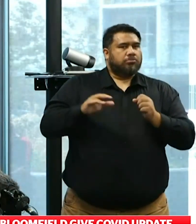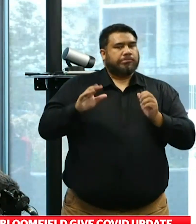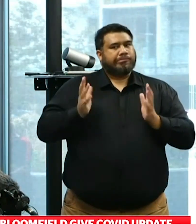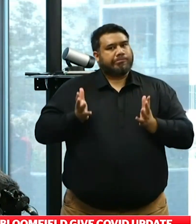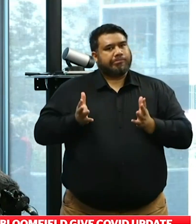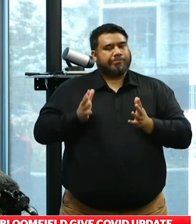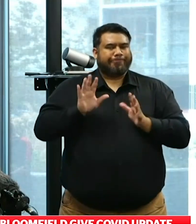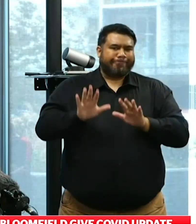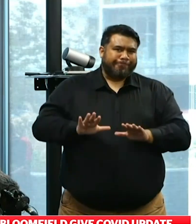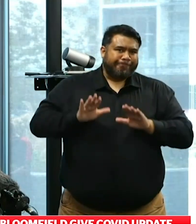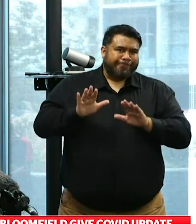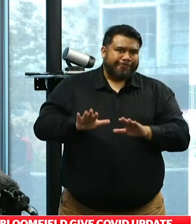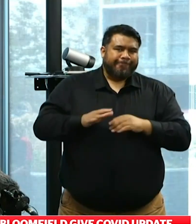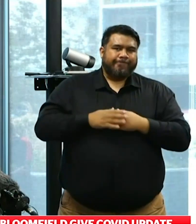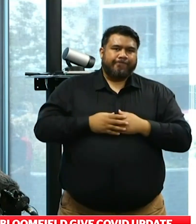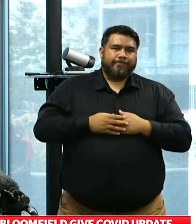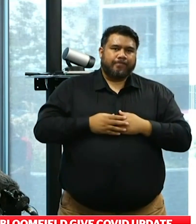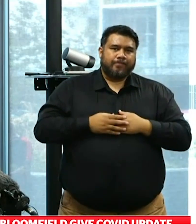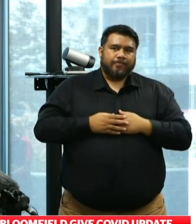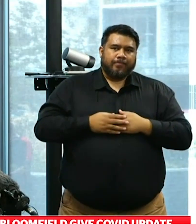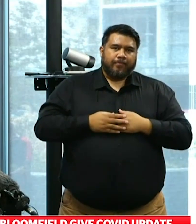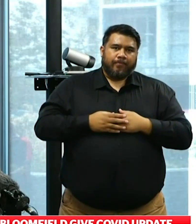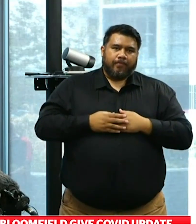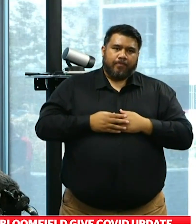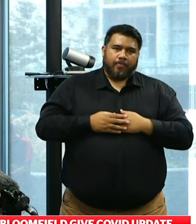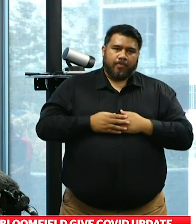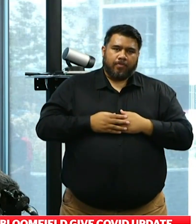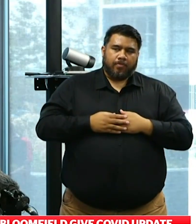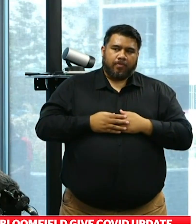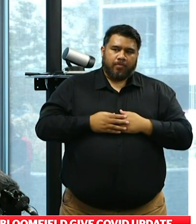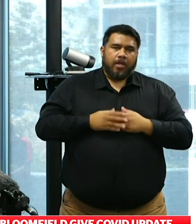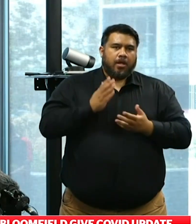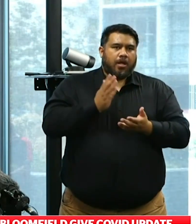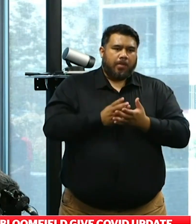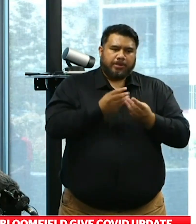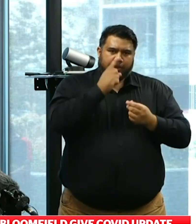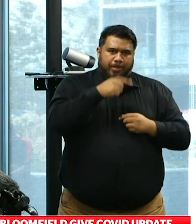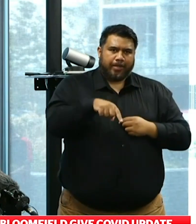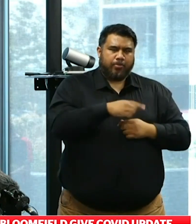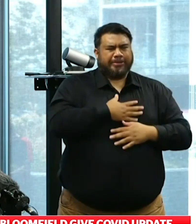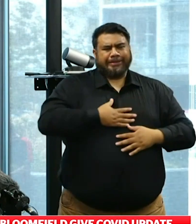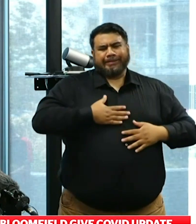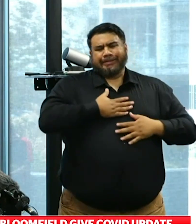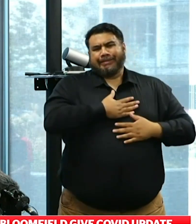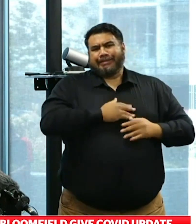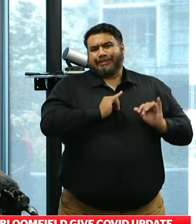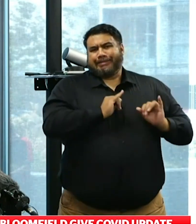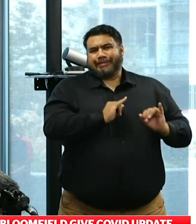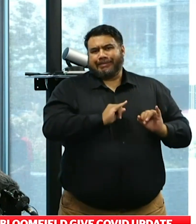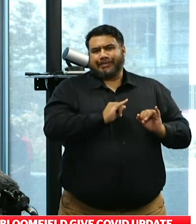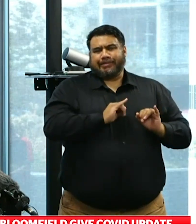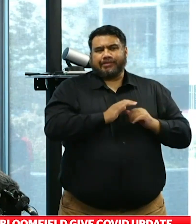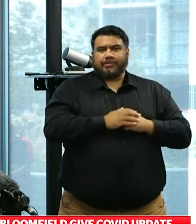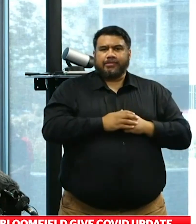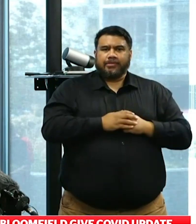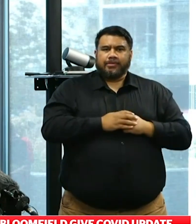And there will be numbers that aren't included in that list that will equally have really distressing situations. On the flip side,